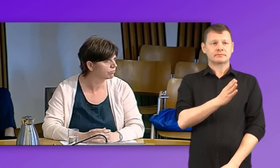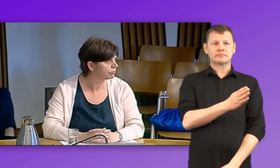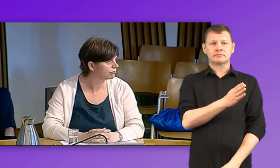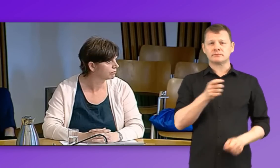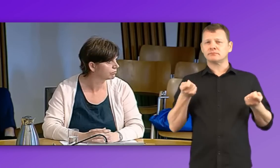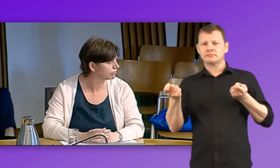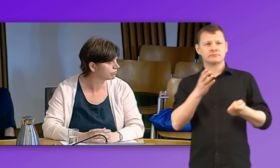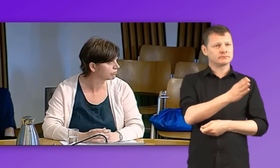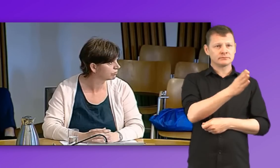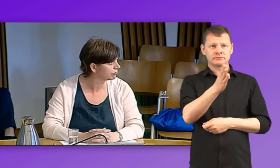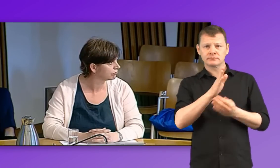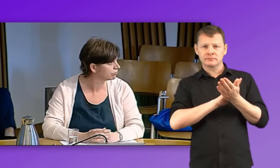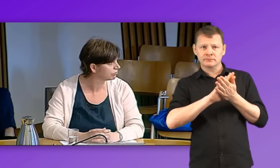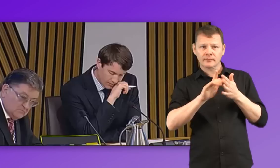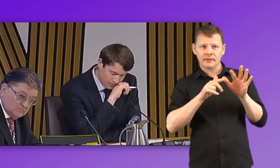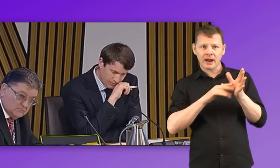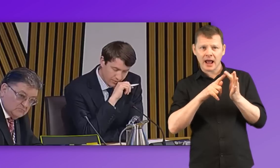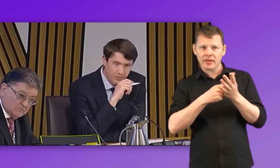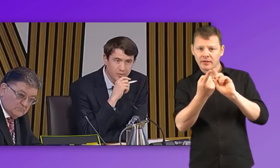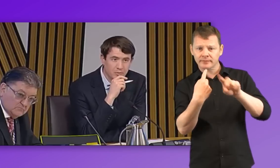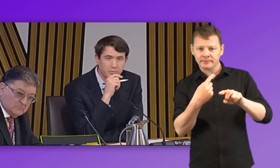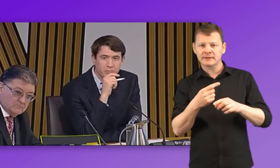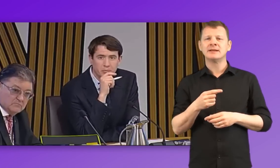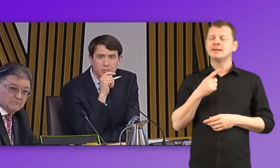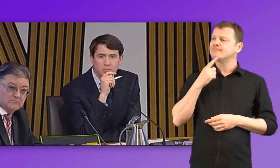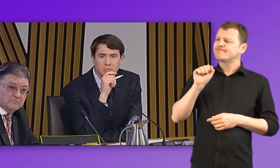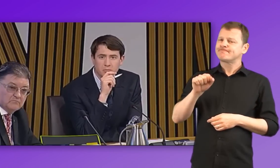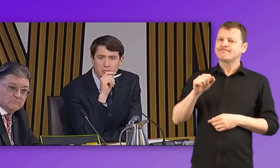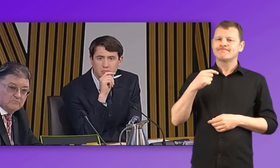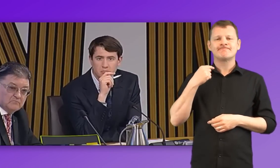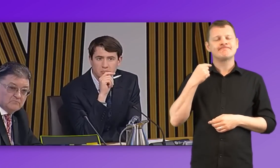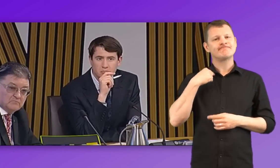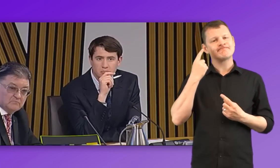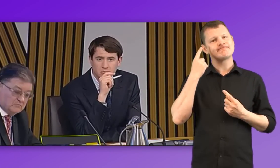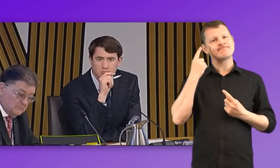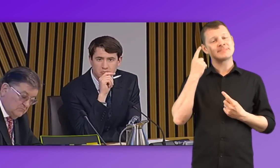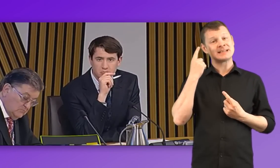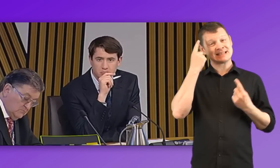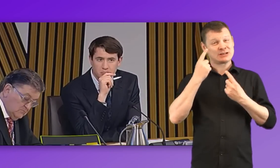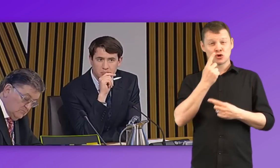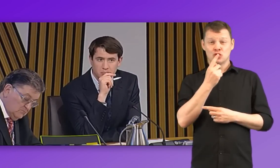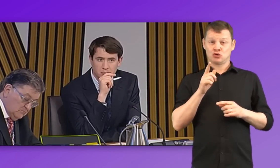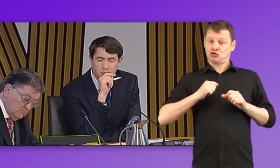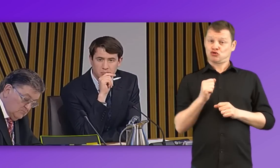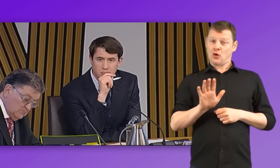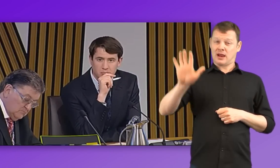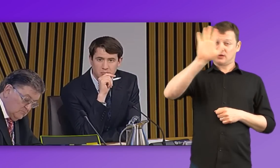Just to think again about those statistics. So there are 200 teachers of the deaf in Scotland,